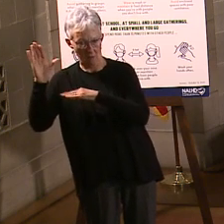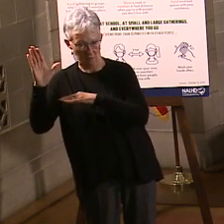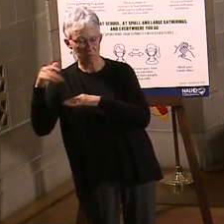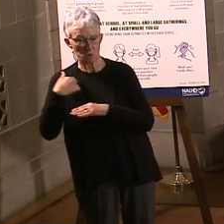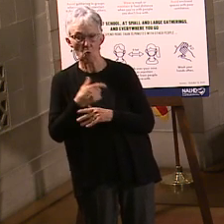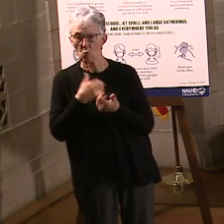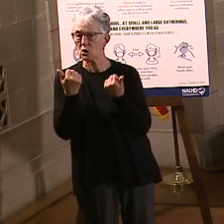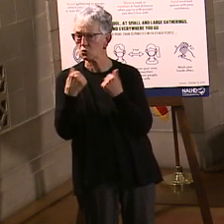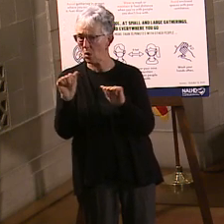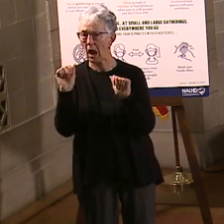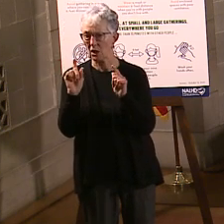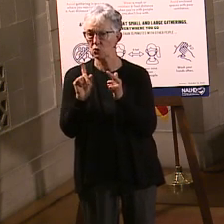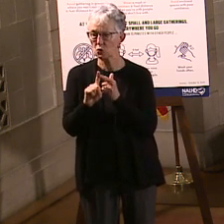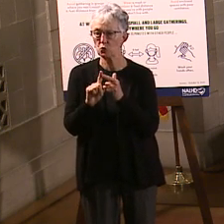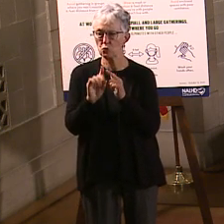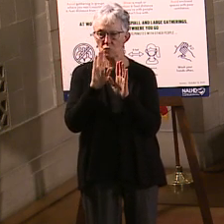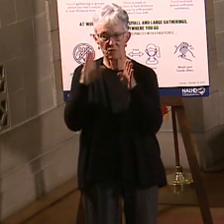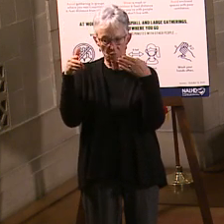target those that are most vulnerable.